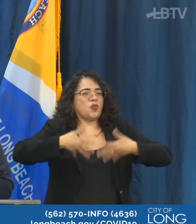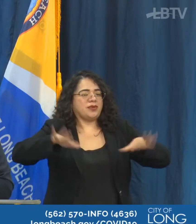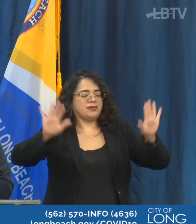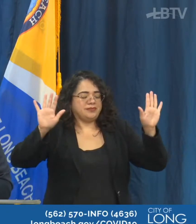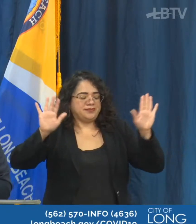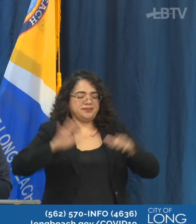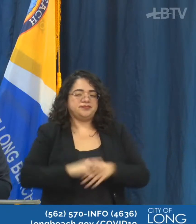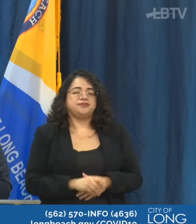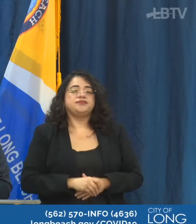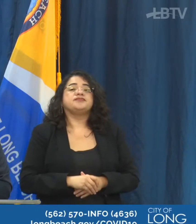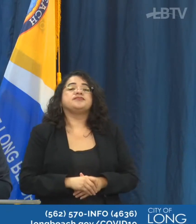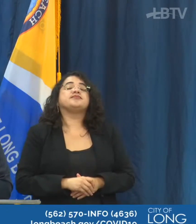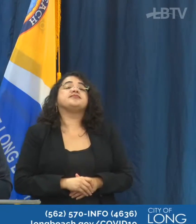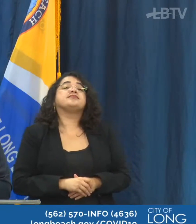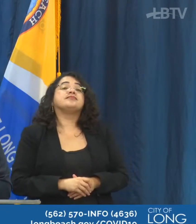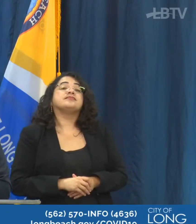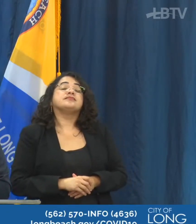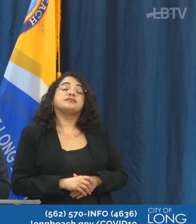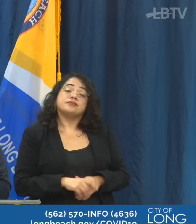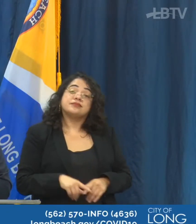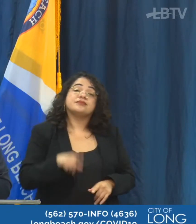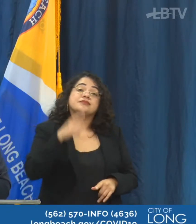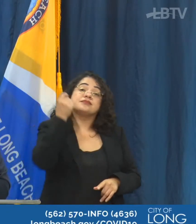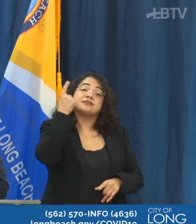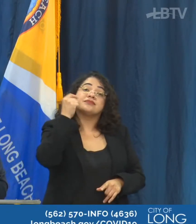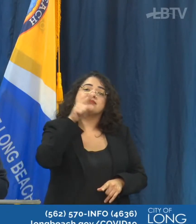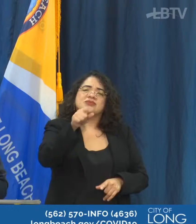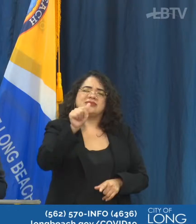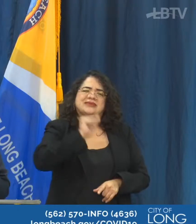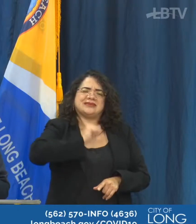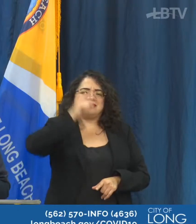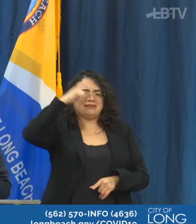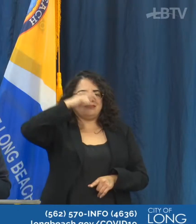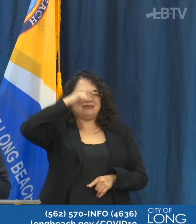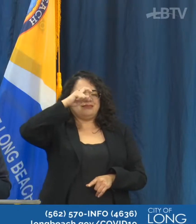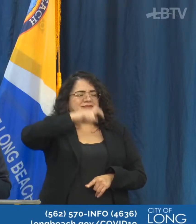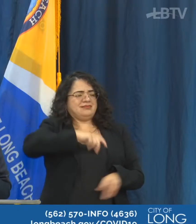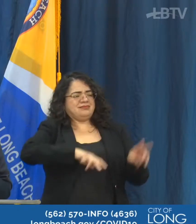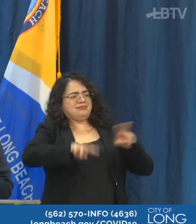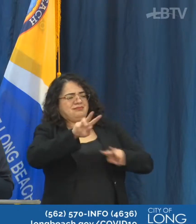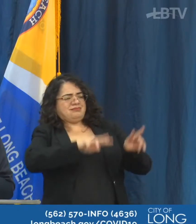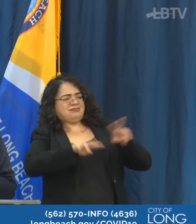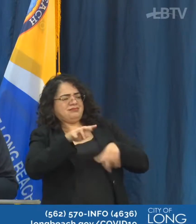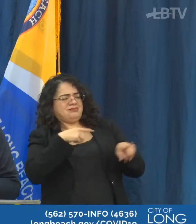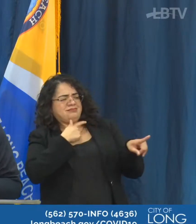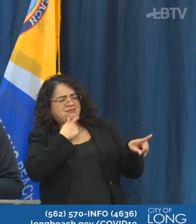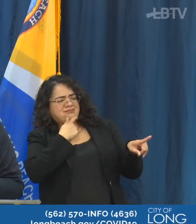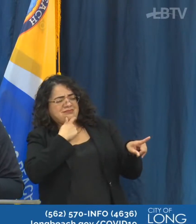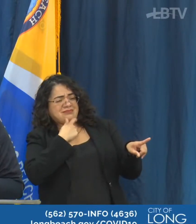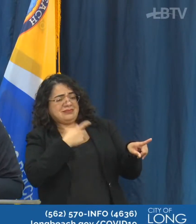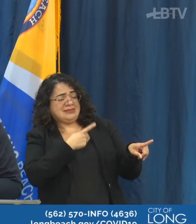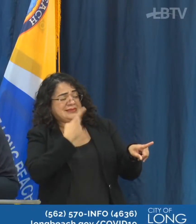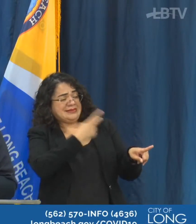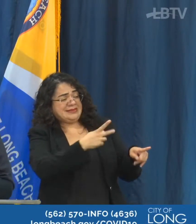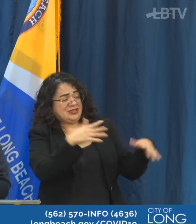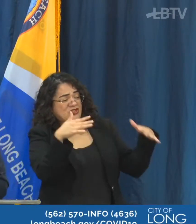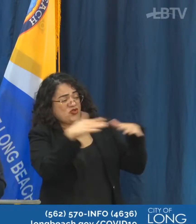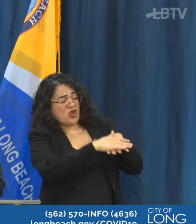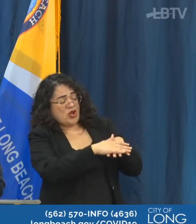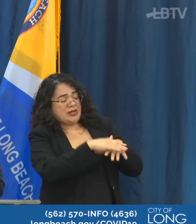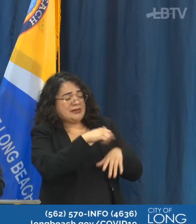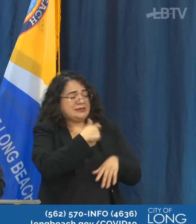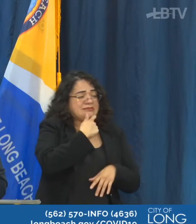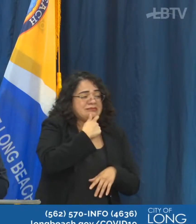estrecha mente interactúes con los demás y cuando más largas de sean las inter inter ex acciones con otras personas más